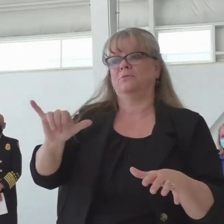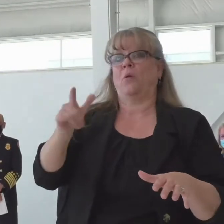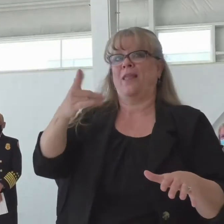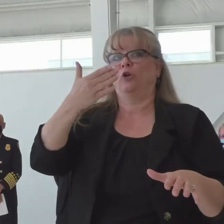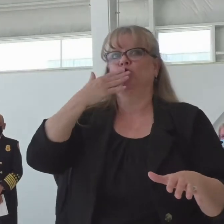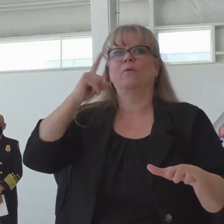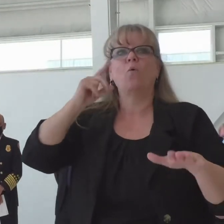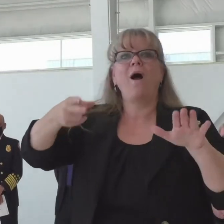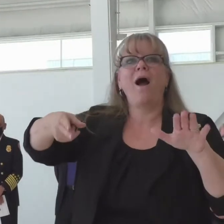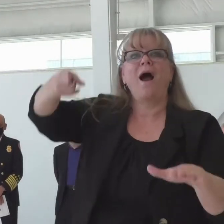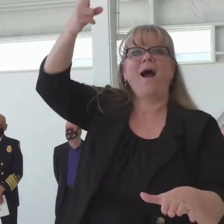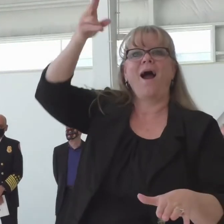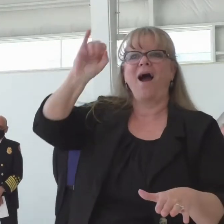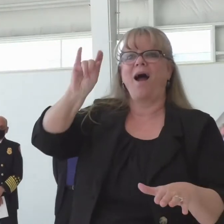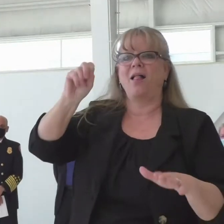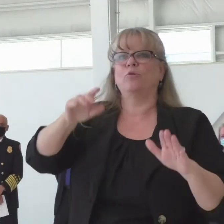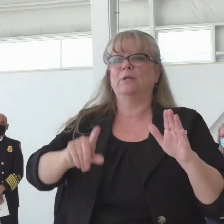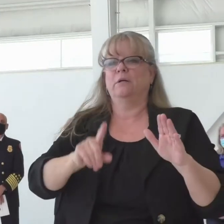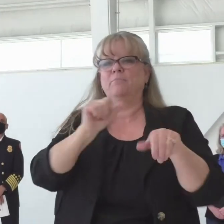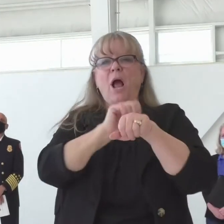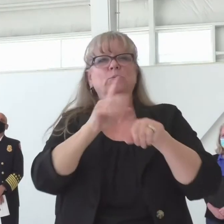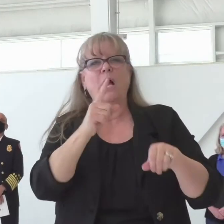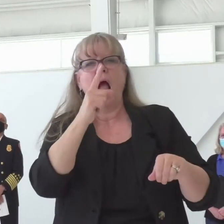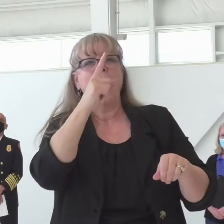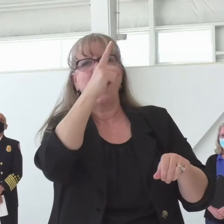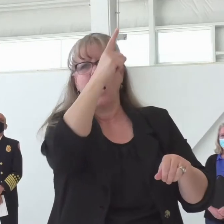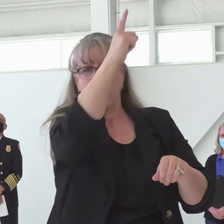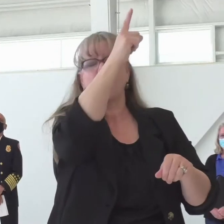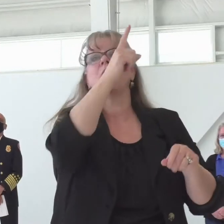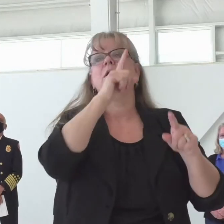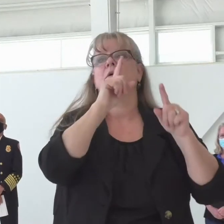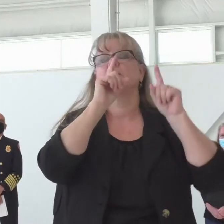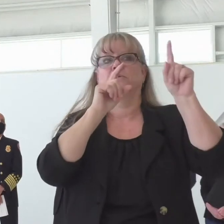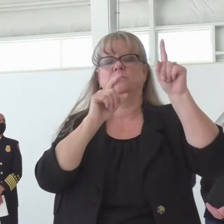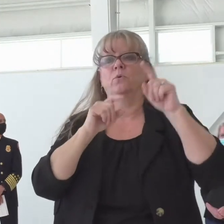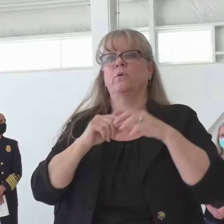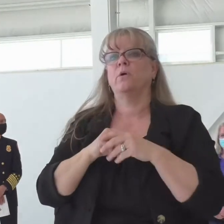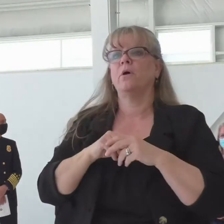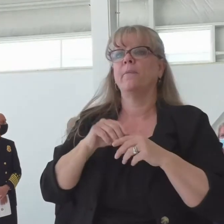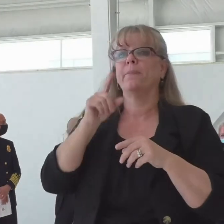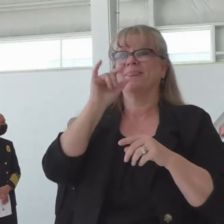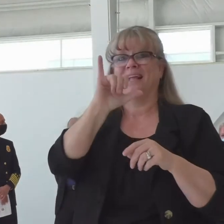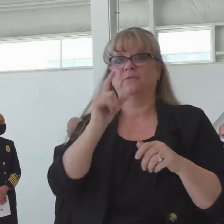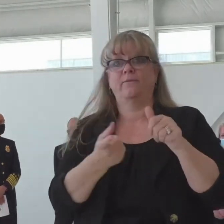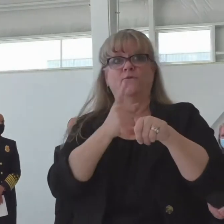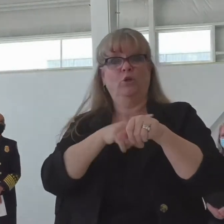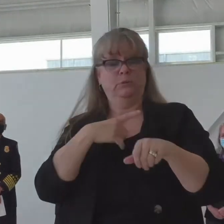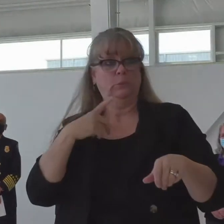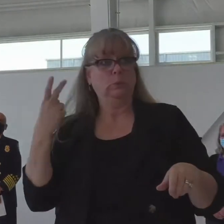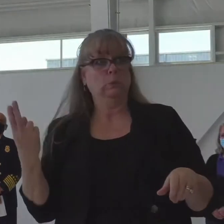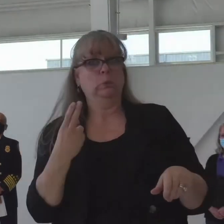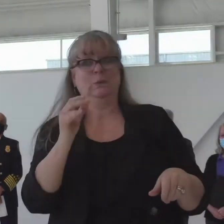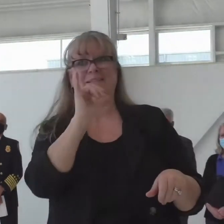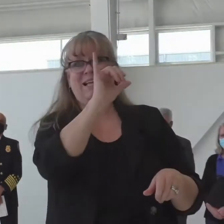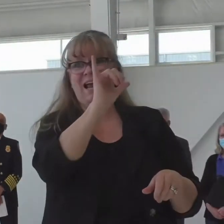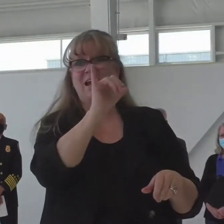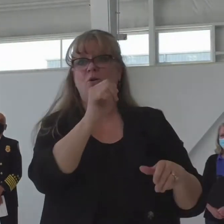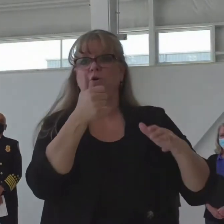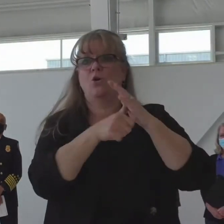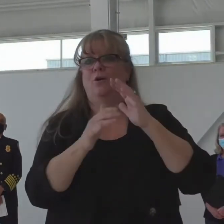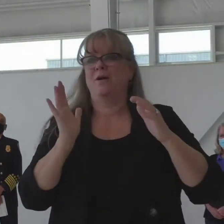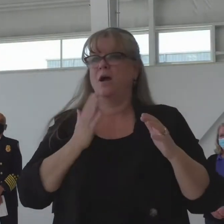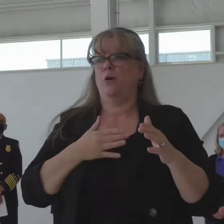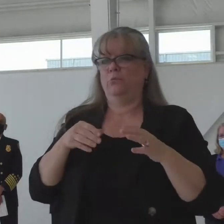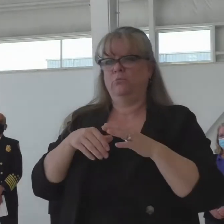canopy fires. Last year was the first time we brought those in to where we had an exclusive use. It's under our operational control. We're not